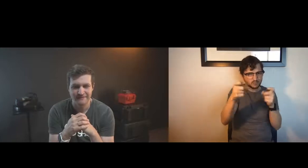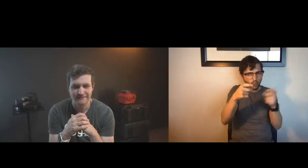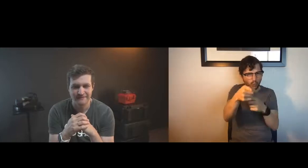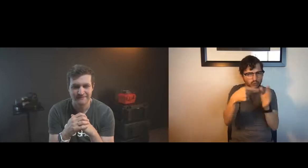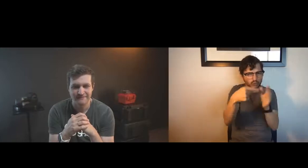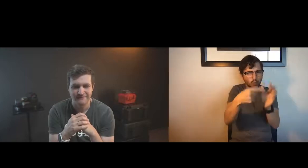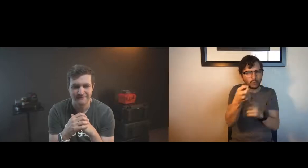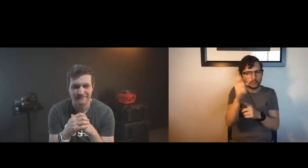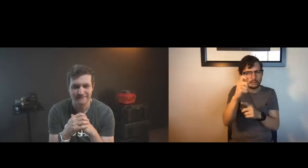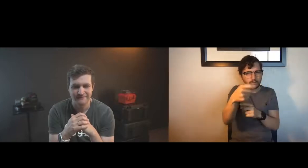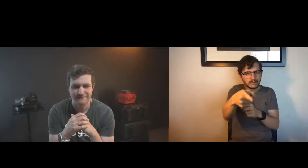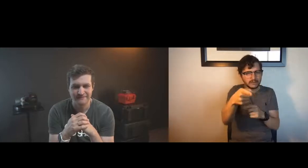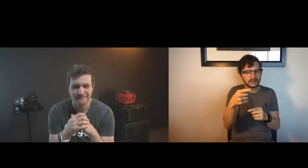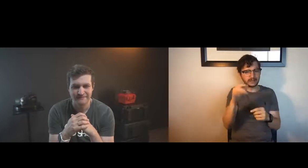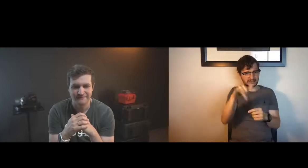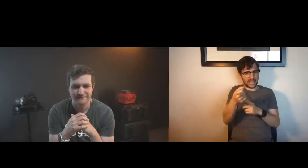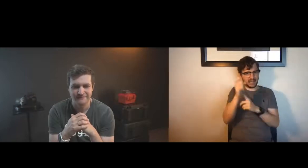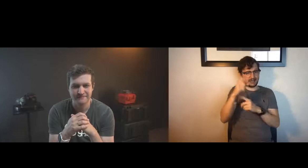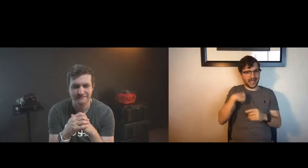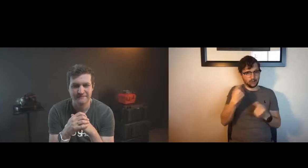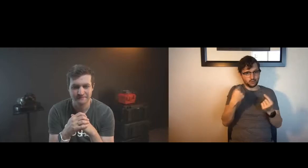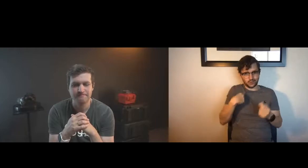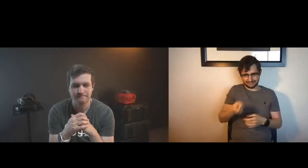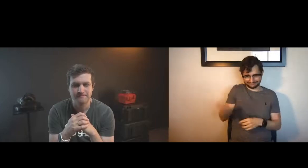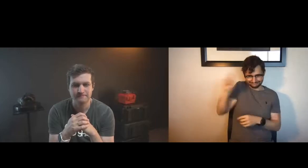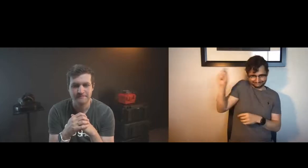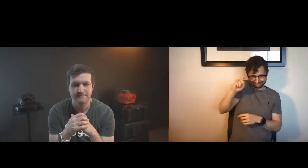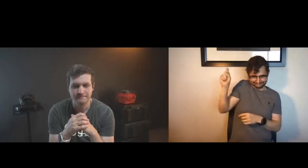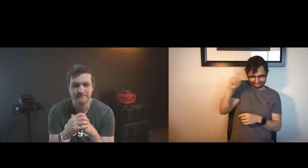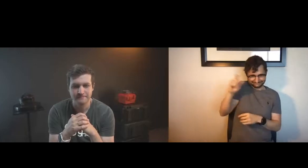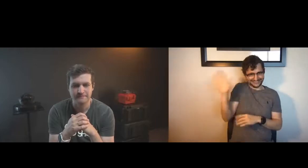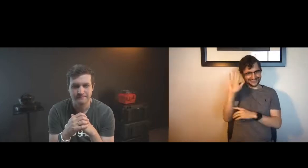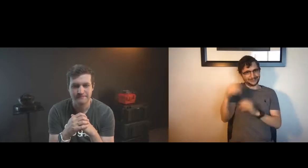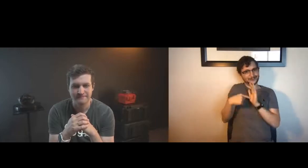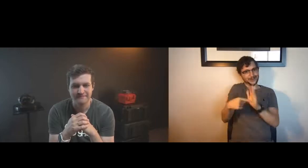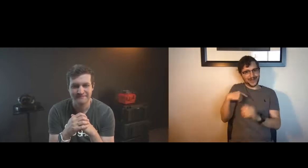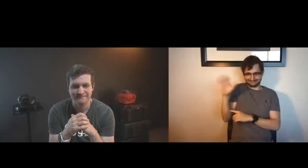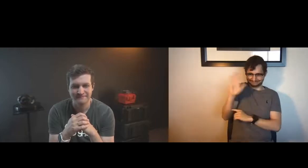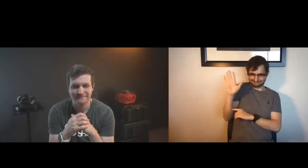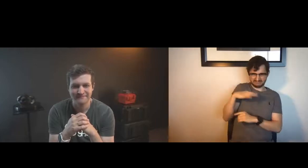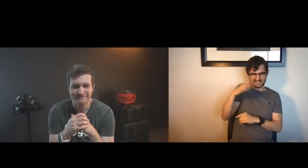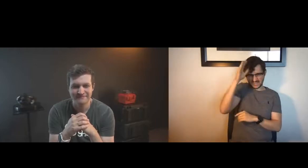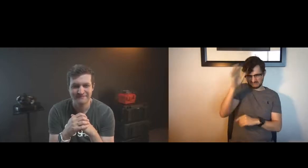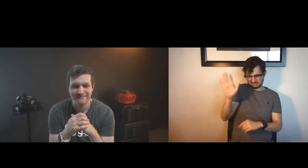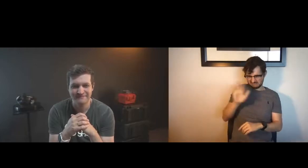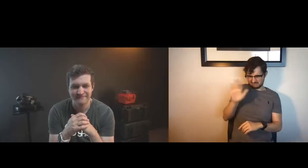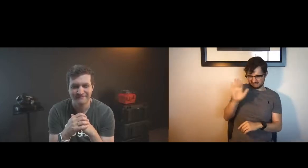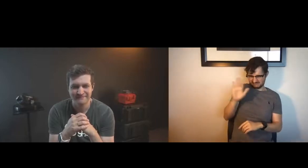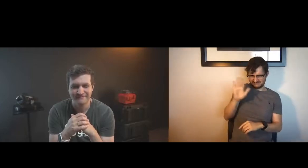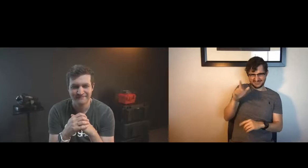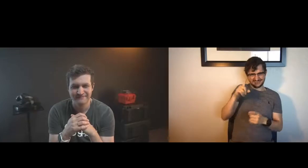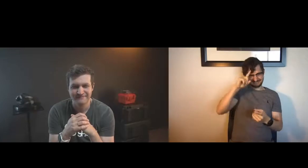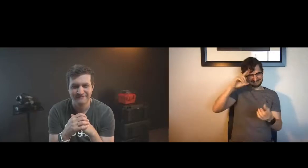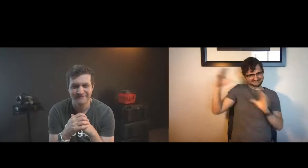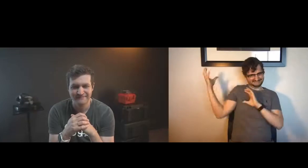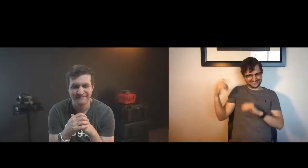so i had that controller that you just held up and so i waved that very same controller to say